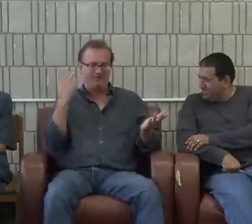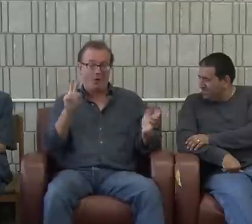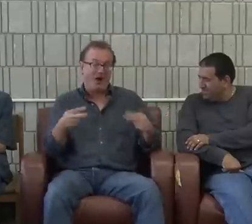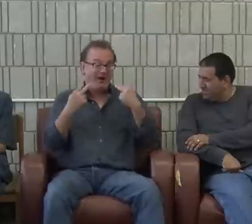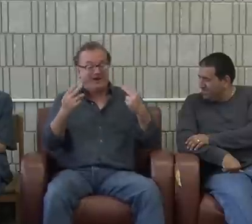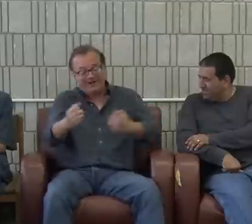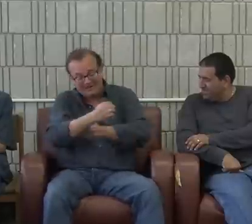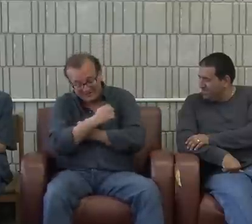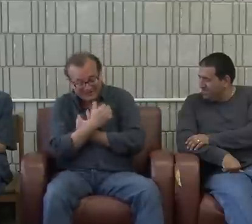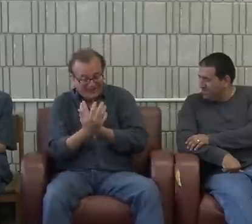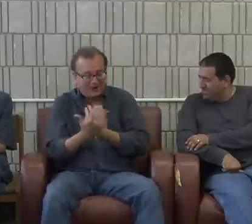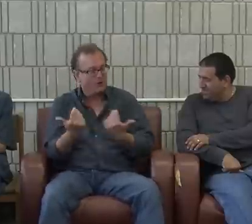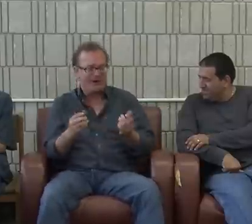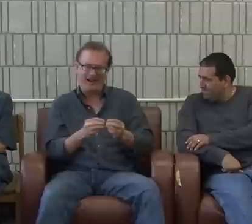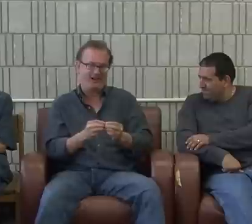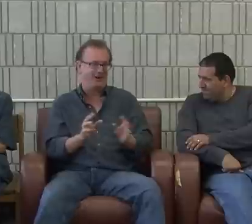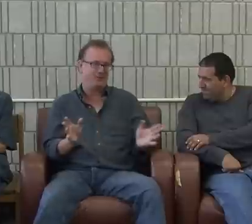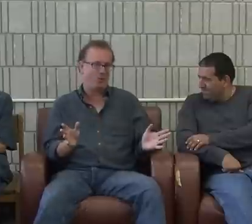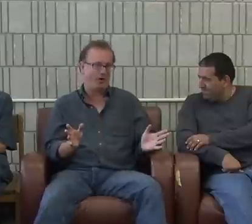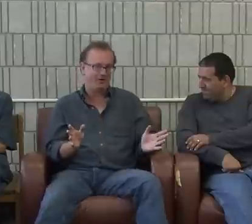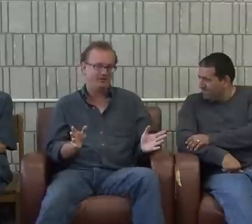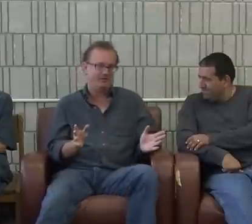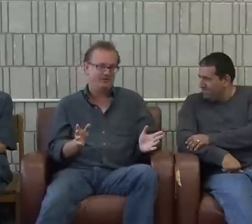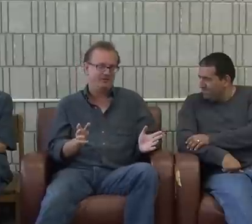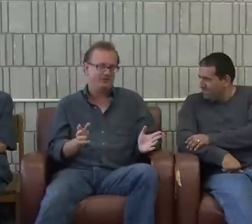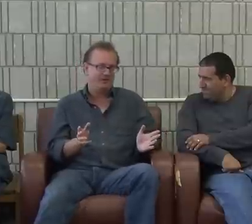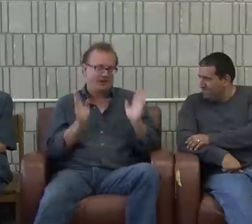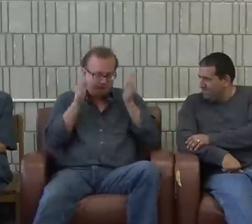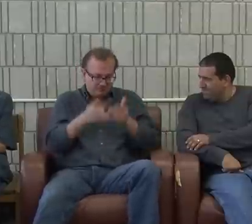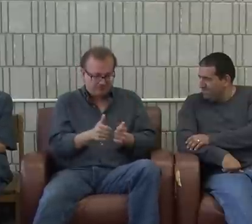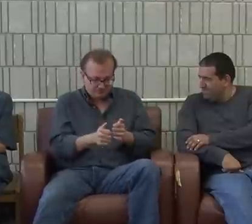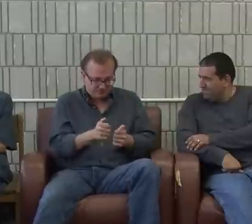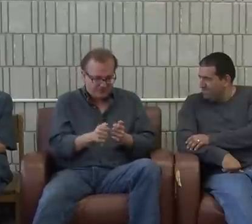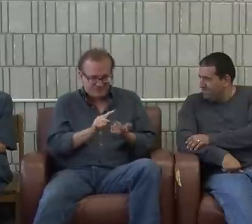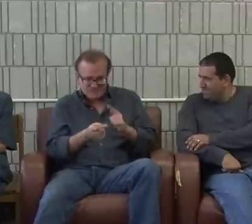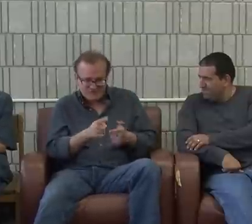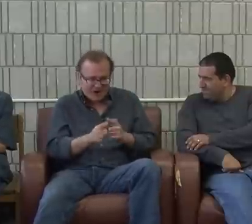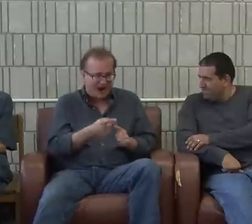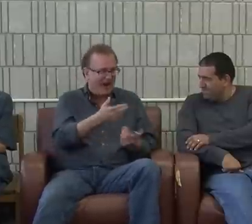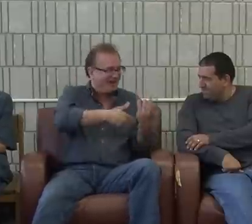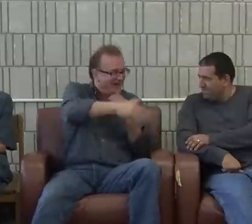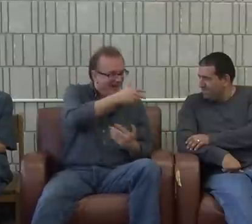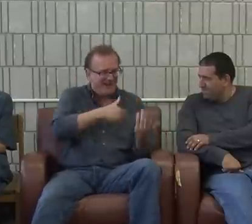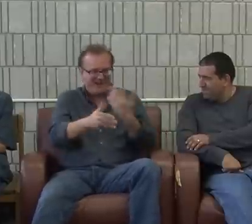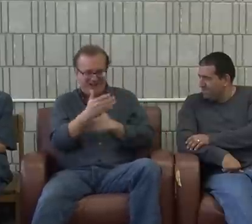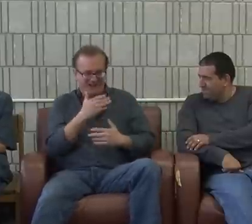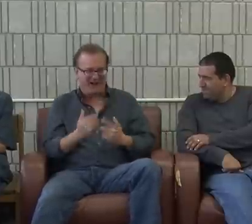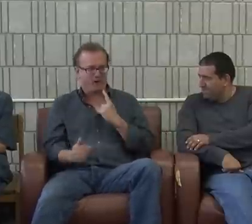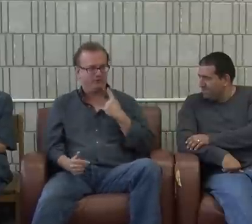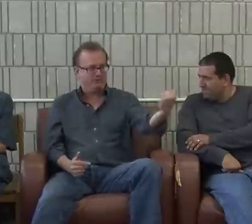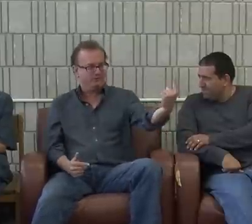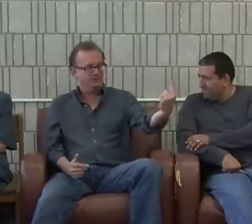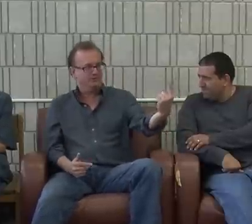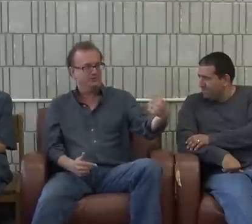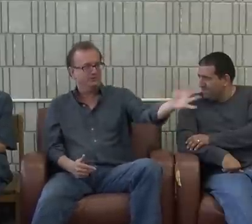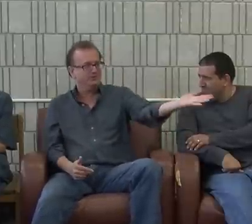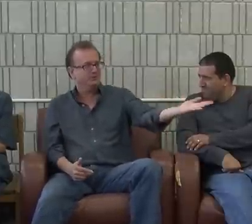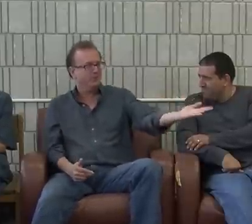friends. It wasn't like before they were like, oh, hey daddy. That's gone. They focus on the technology and their friends and things that normal teenagers do.